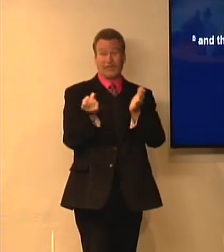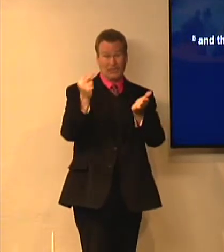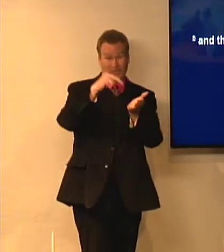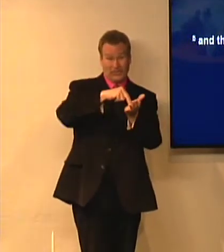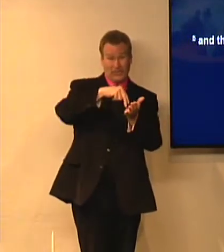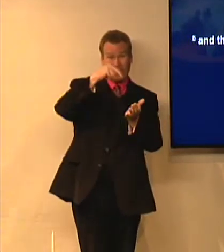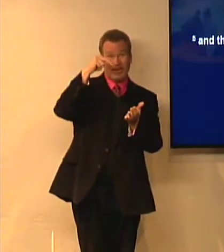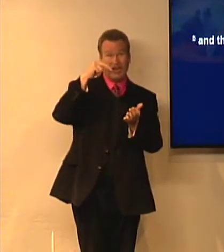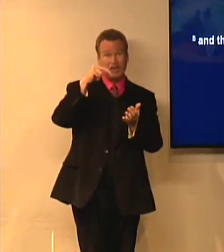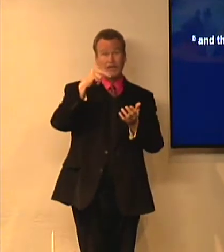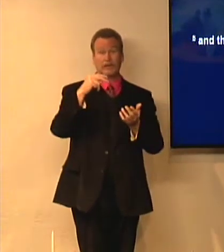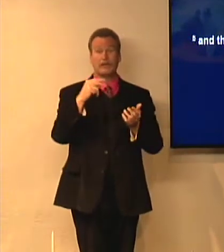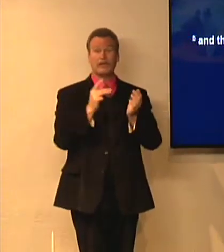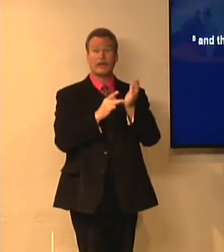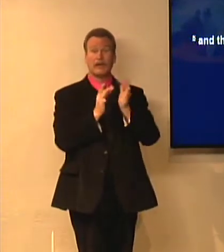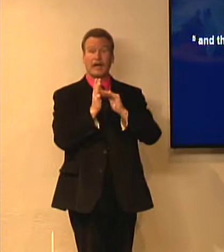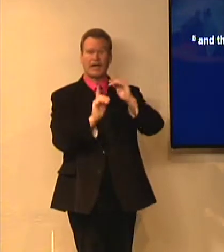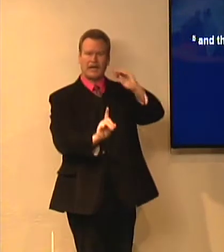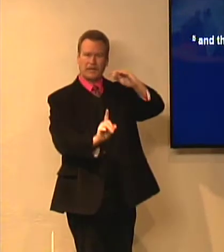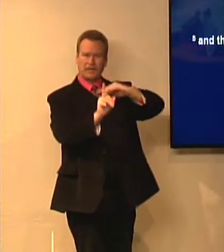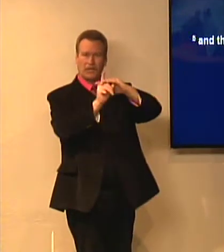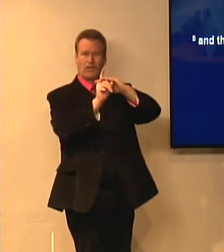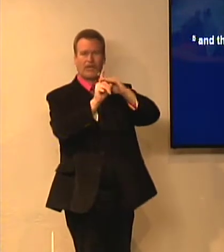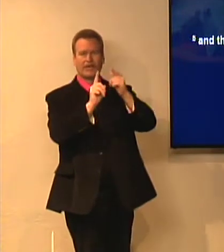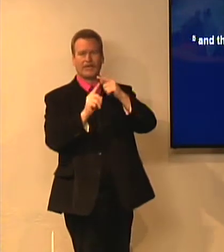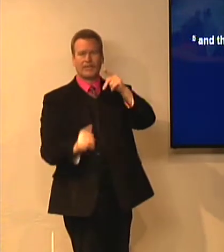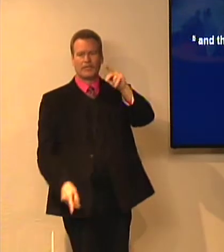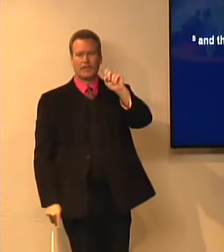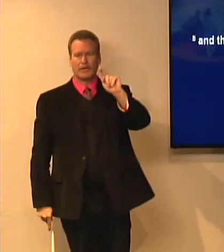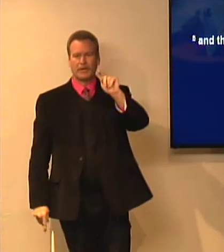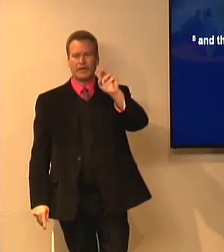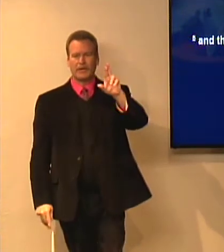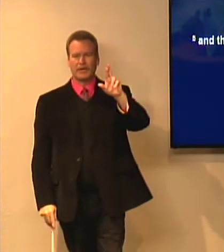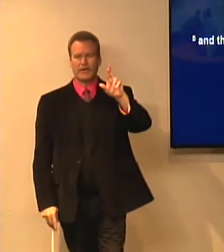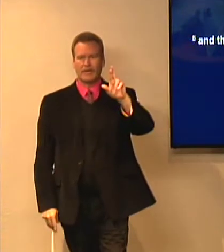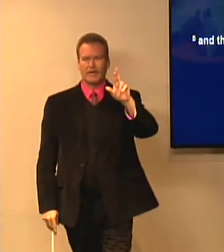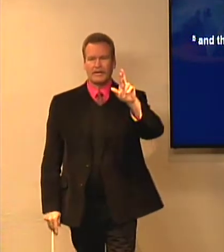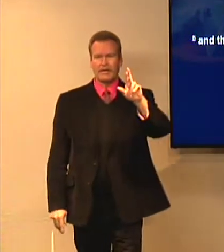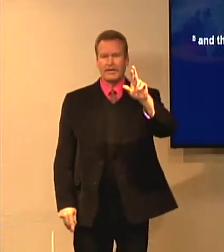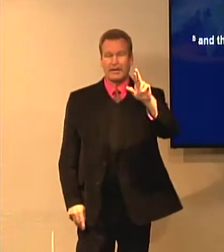So, this is his resurrection. And that he appears to Peter.